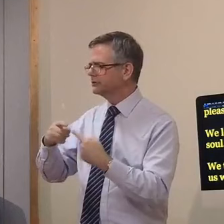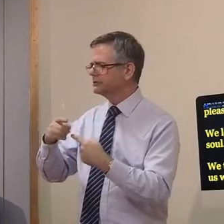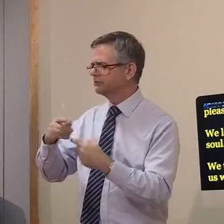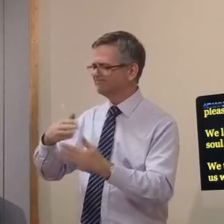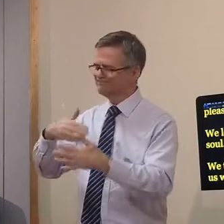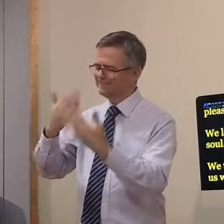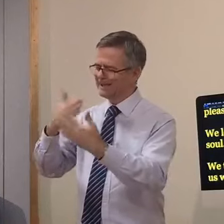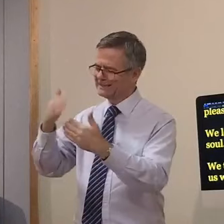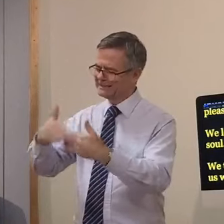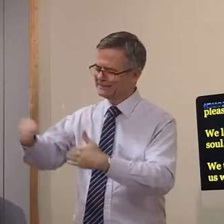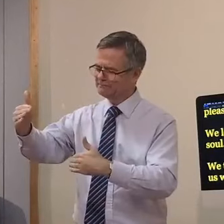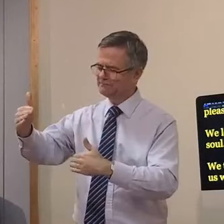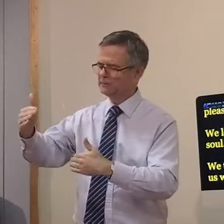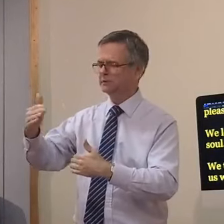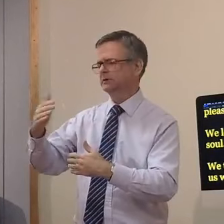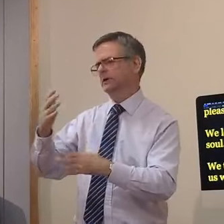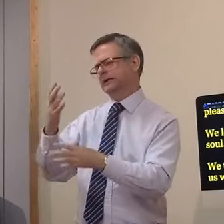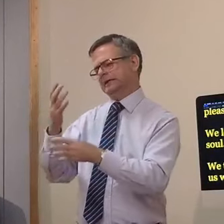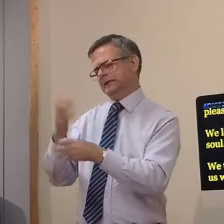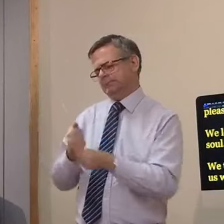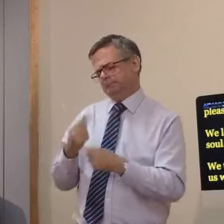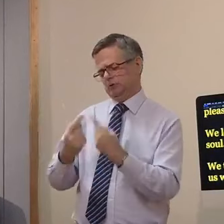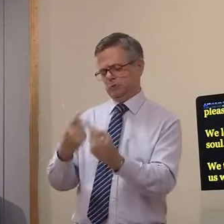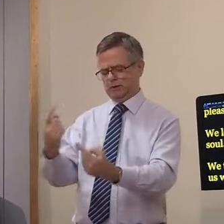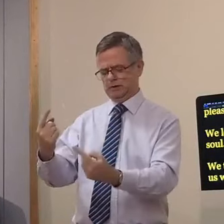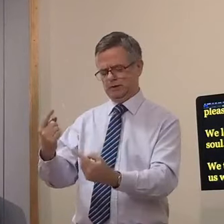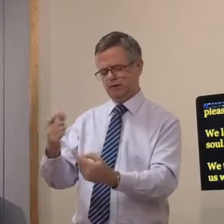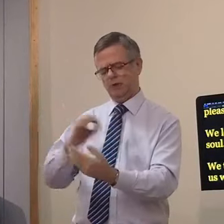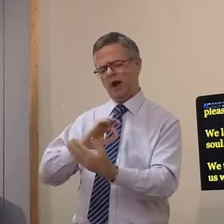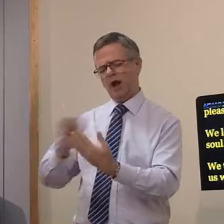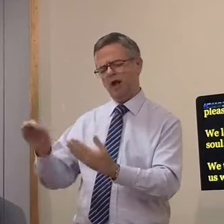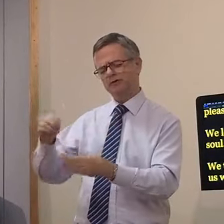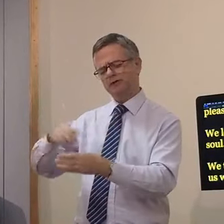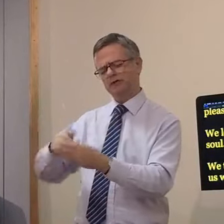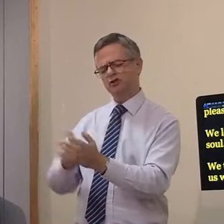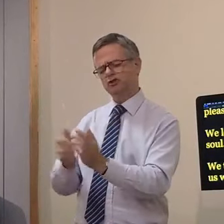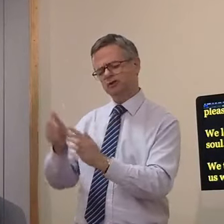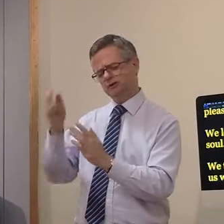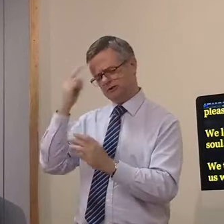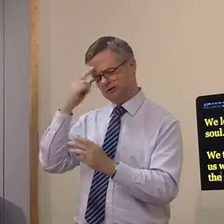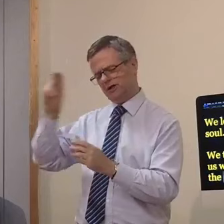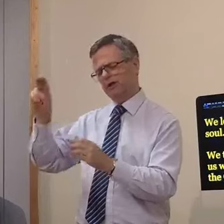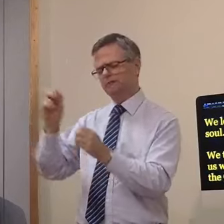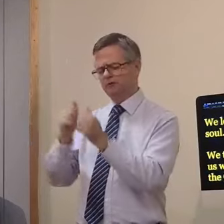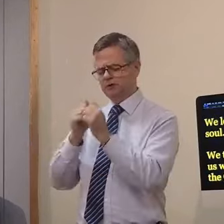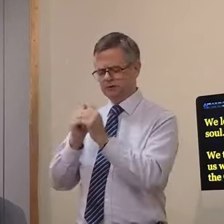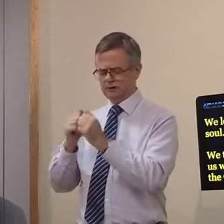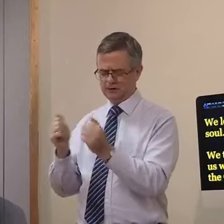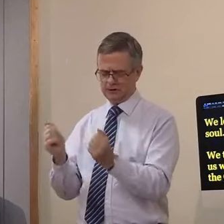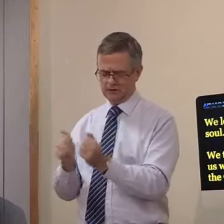and keep us all we ask in our dear saviour's name Amen Amen